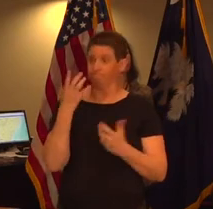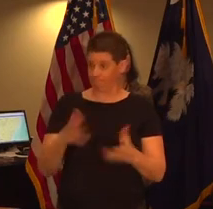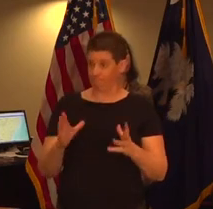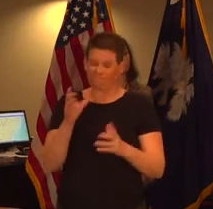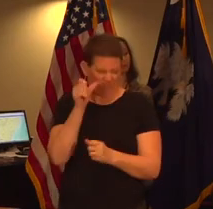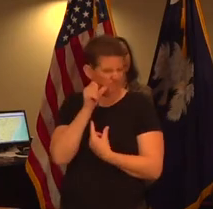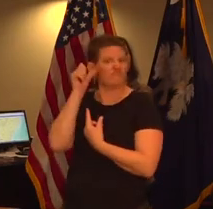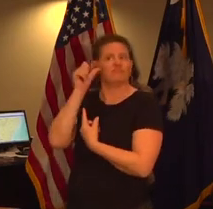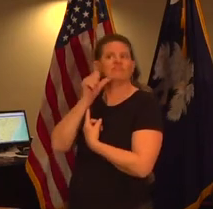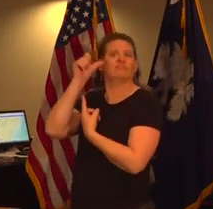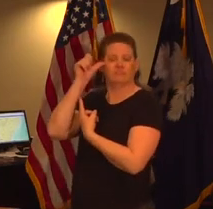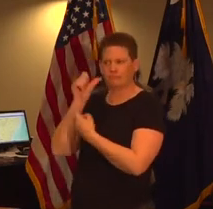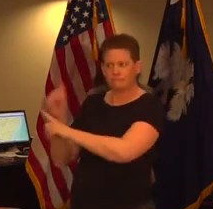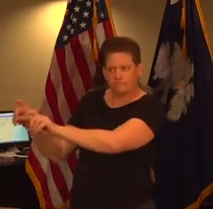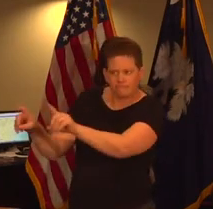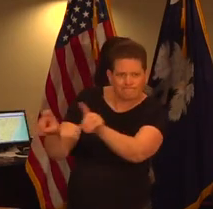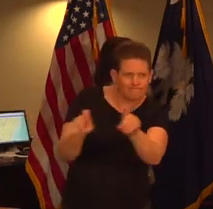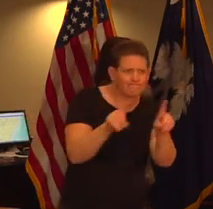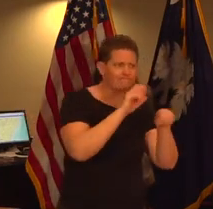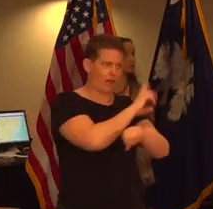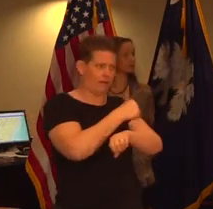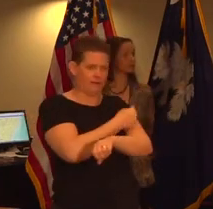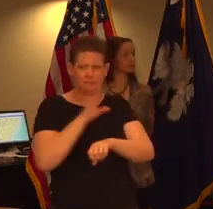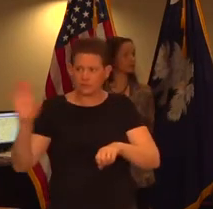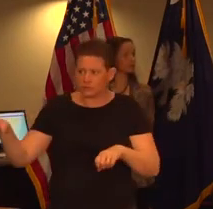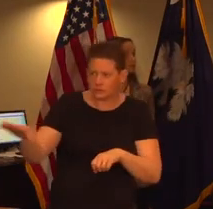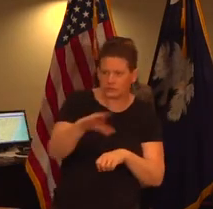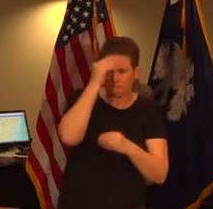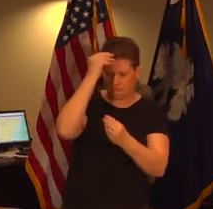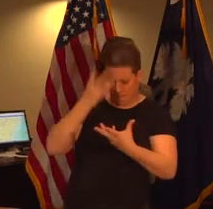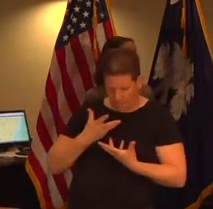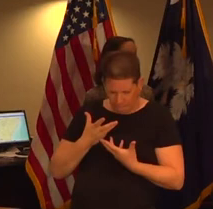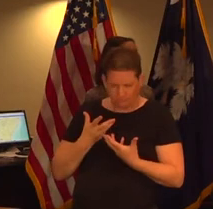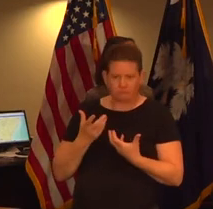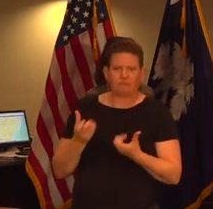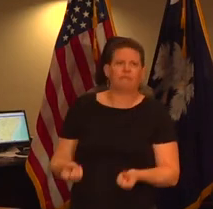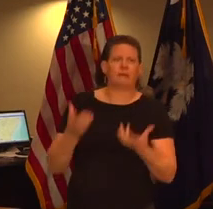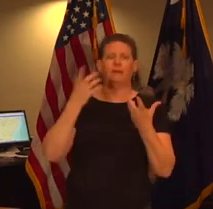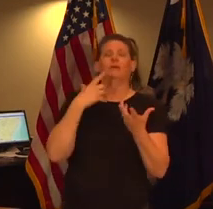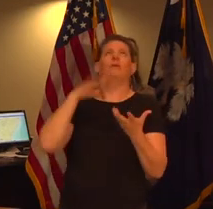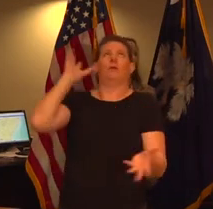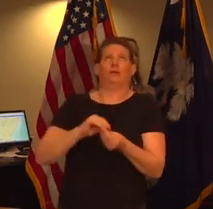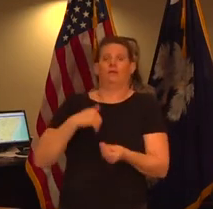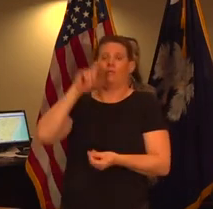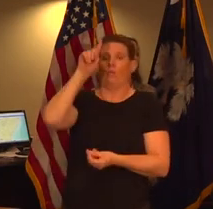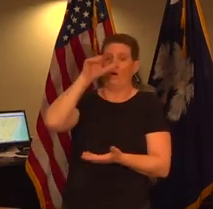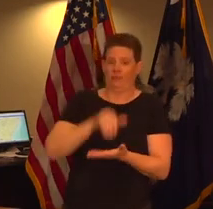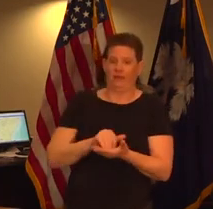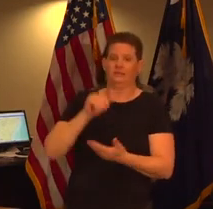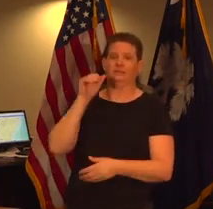yesterday to give us an inventory and adult and peds well we have 1054